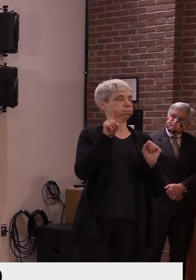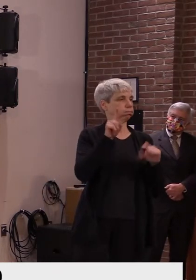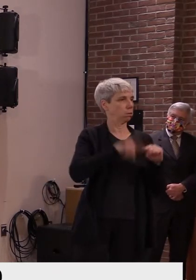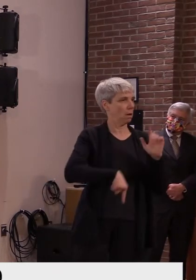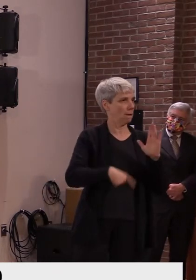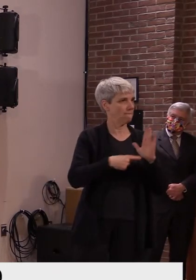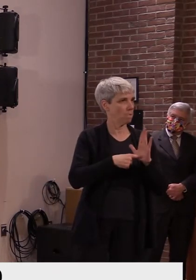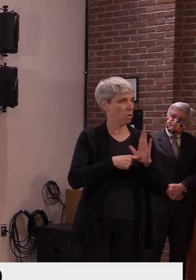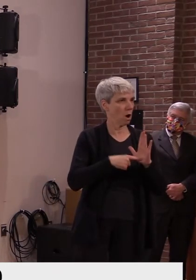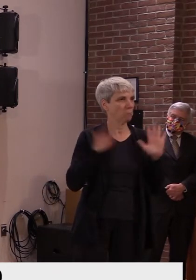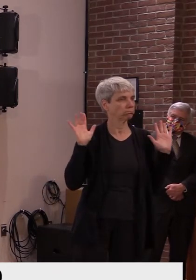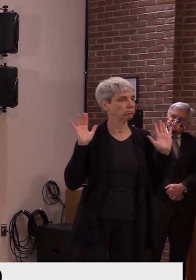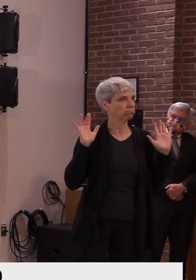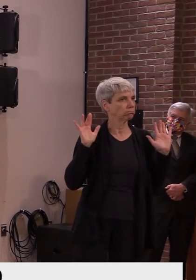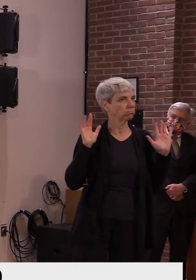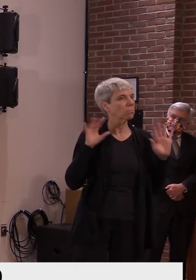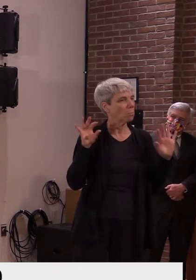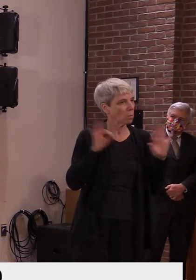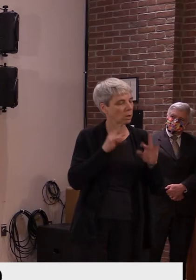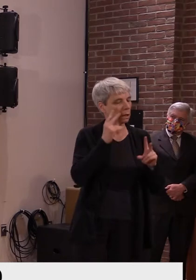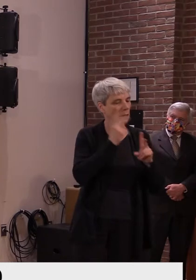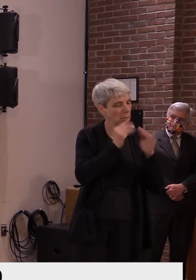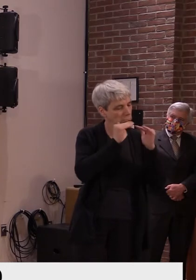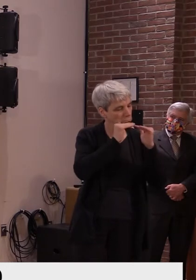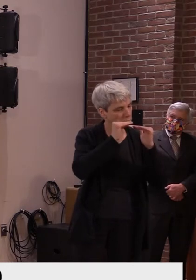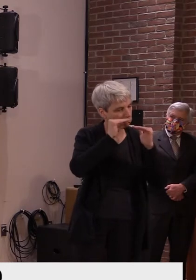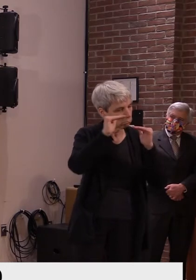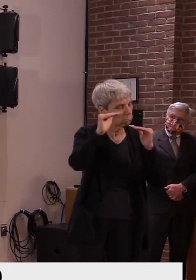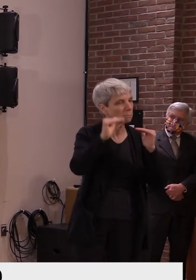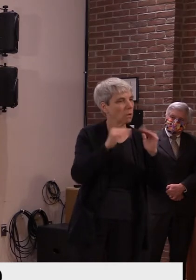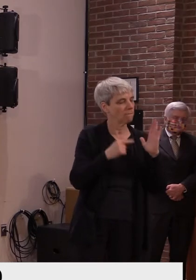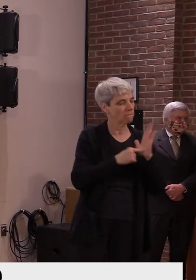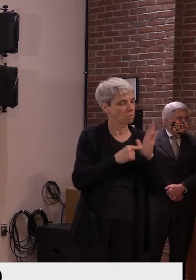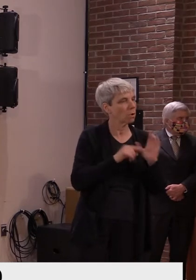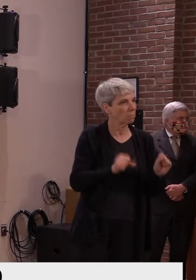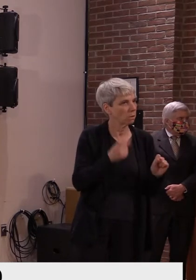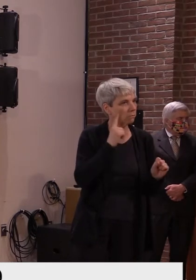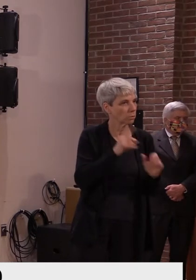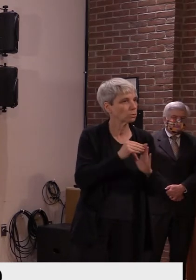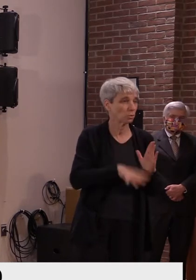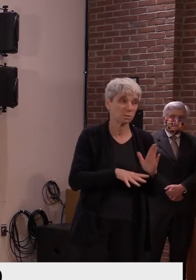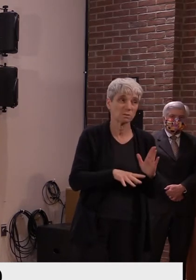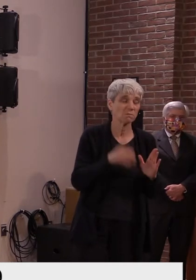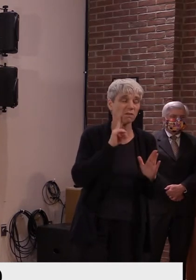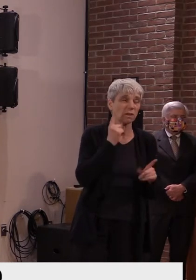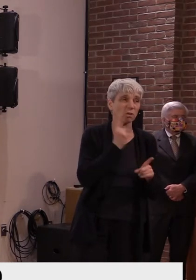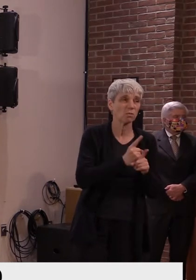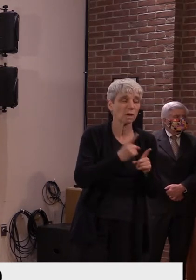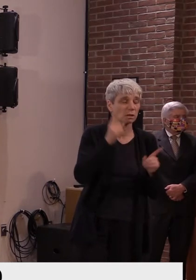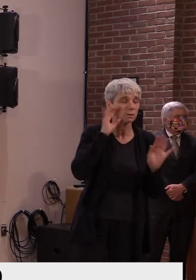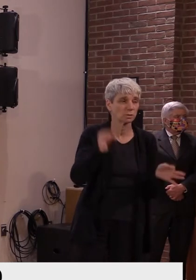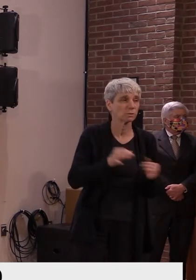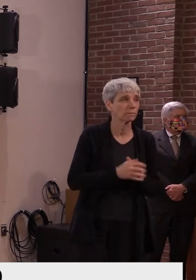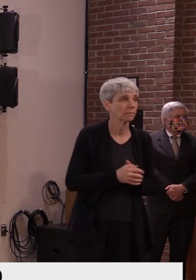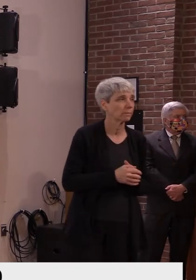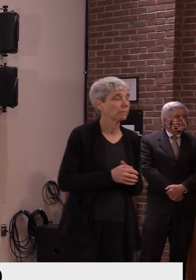exact approach we need to be taking in this, at this moment, this moment in time. Russ. Governor, I wondering if I could ask